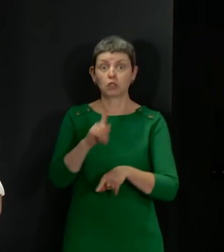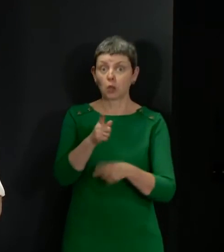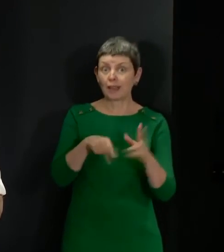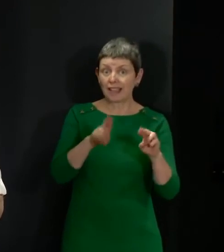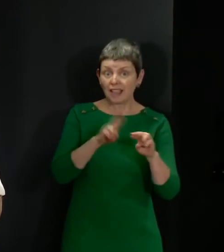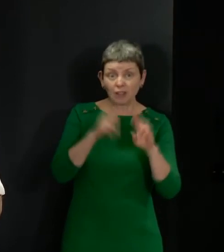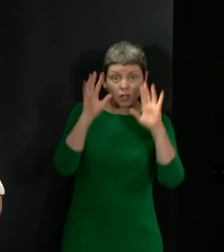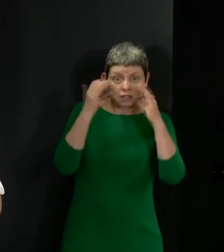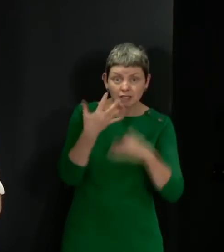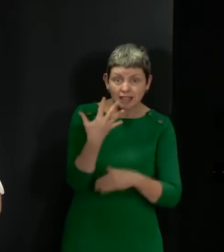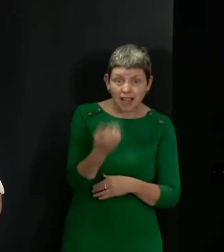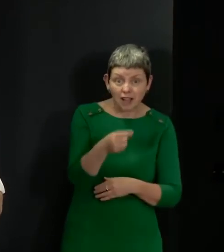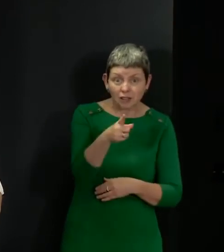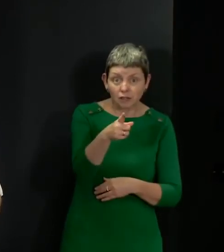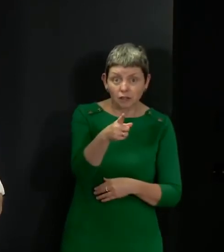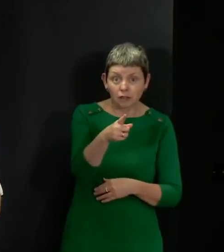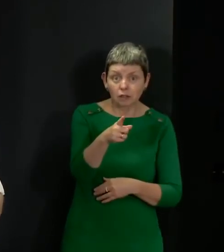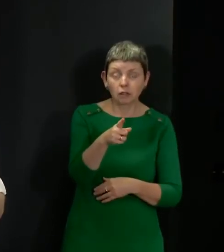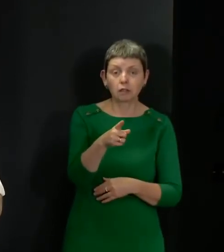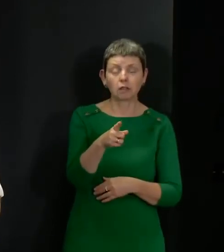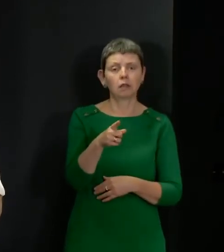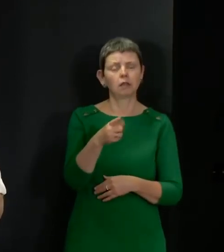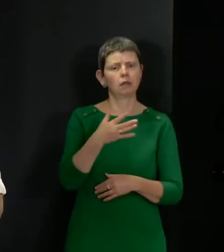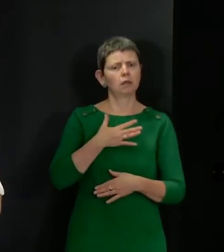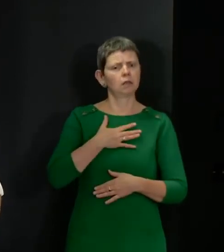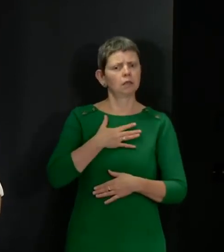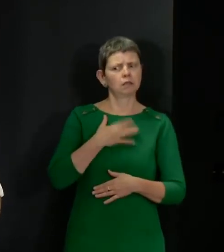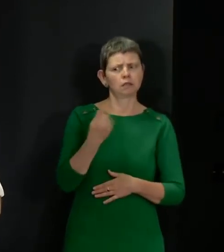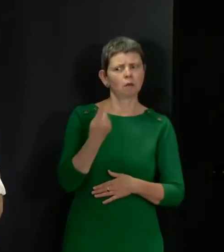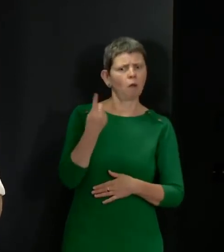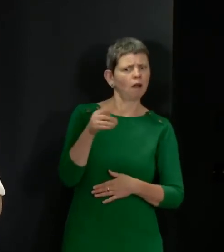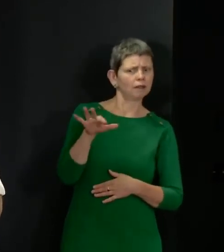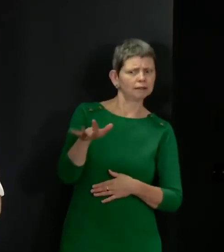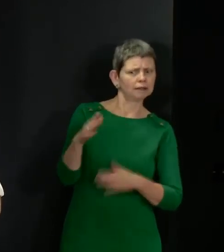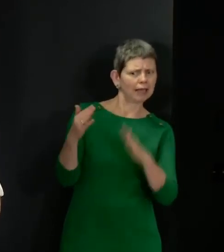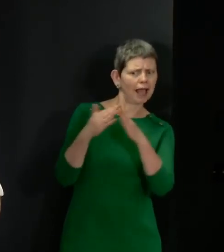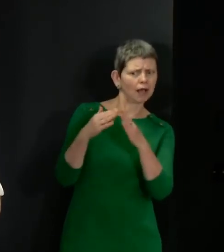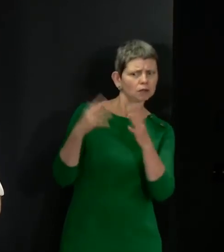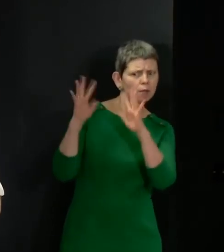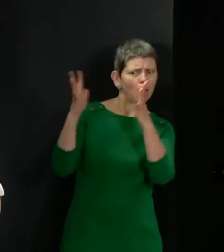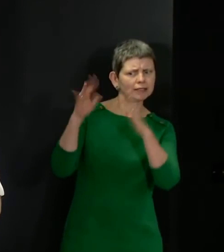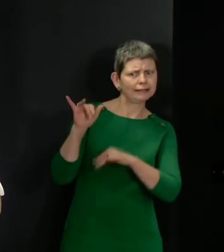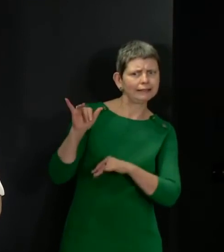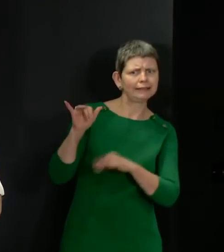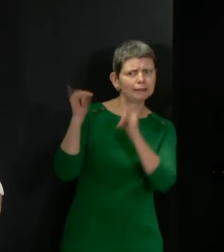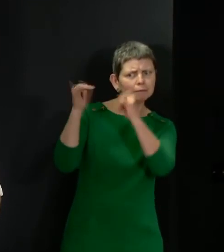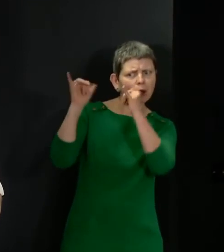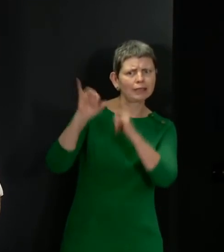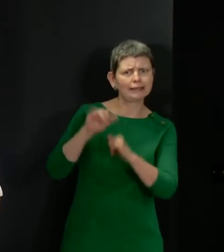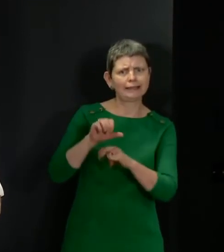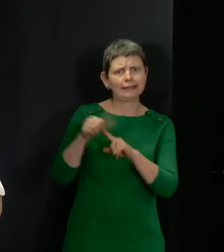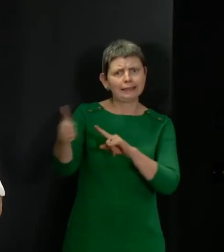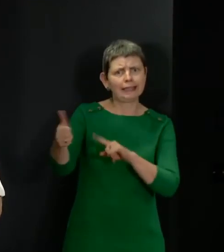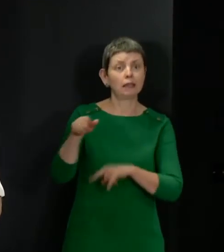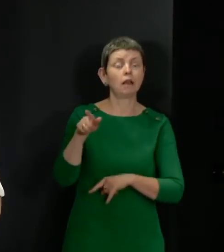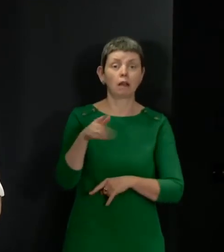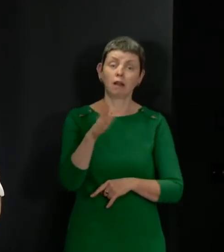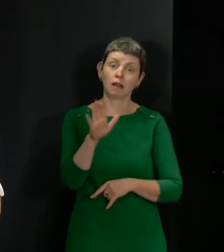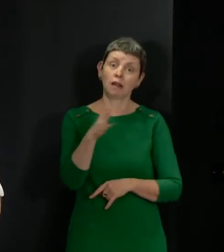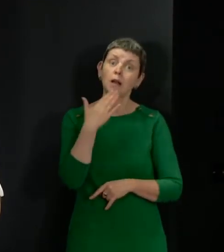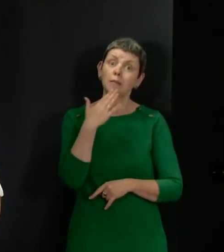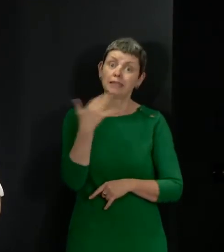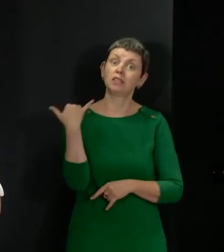living in your own communities, you've got concerns that there is a House party going on somewhere, I would encourage you